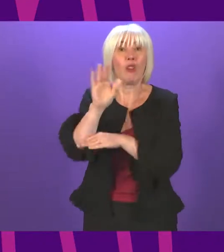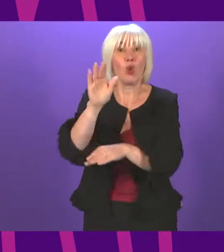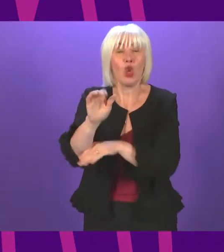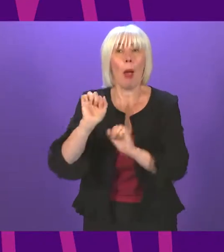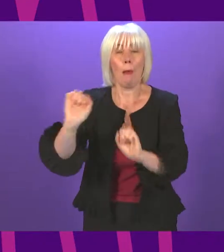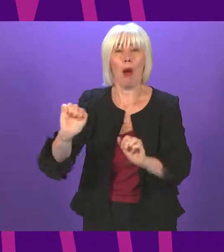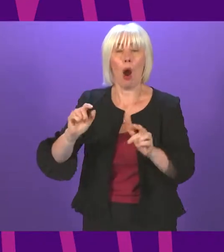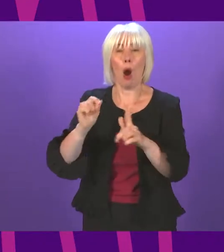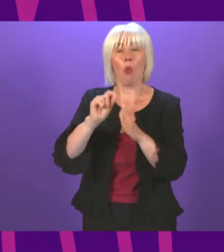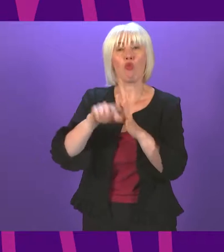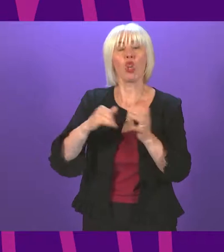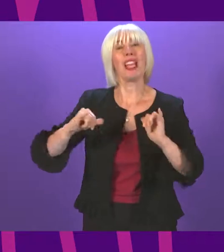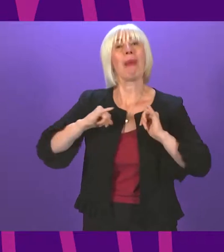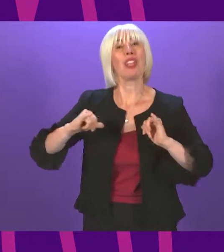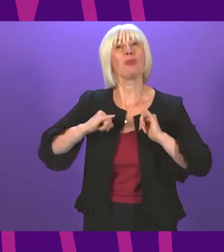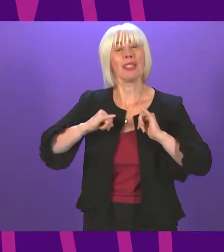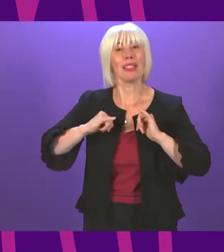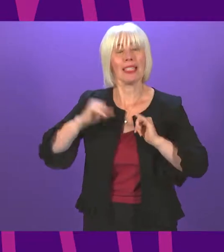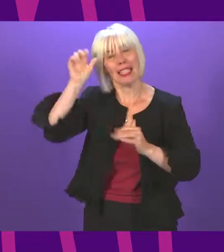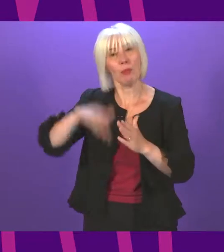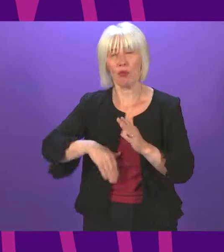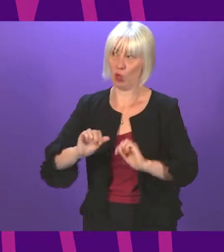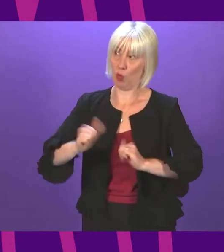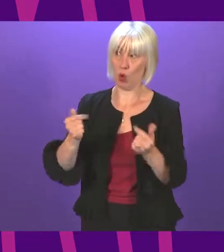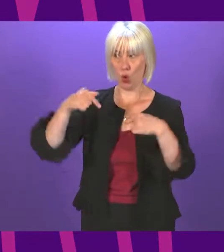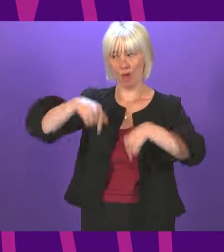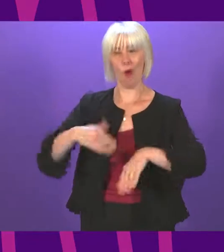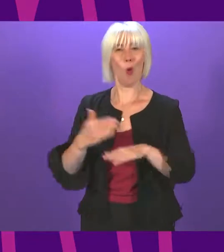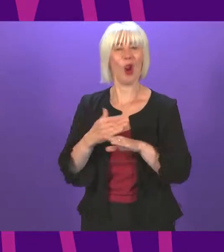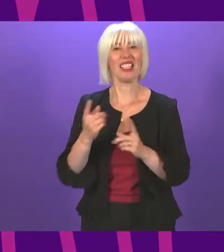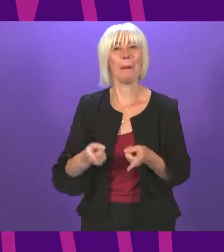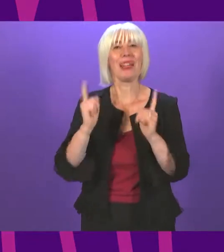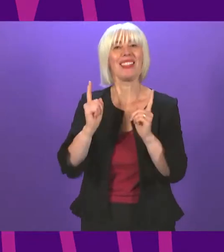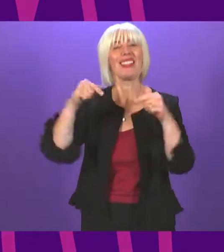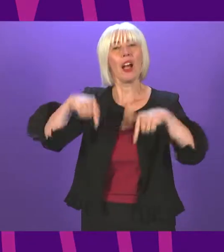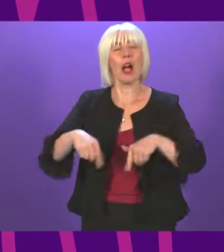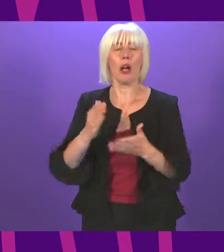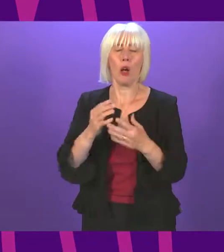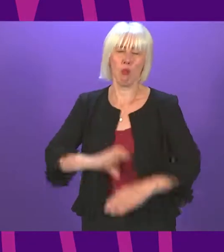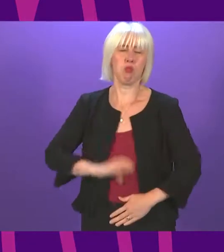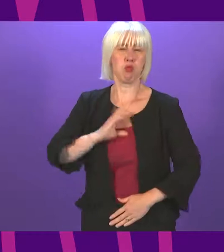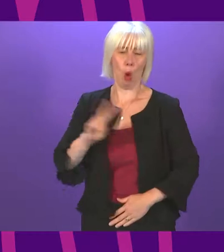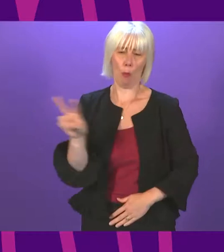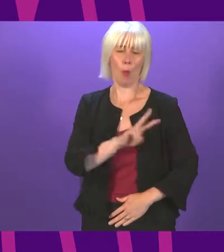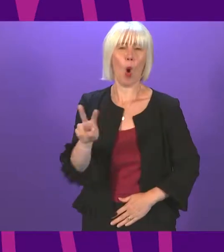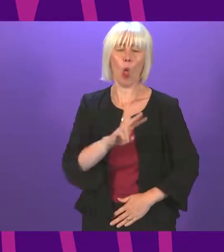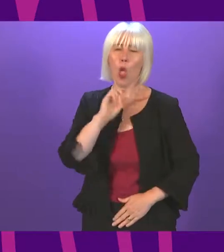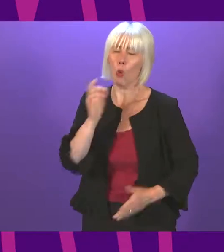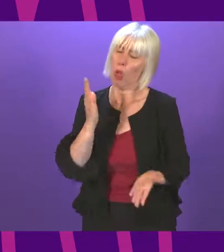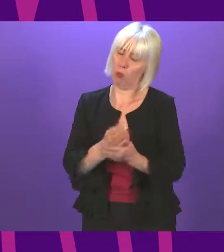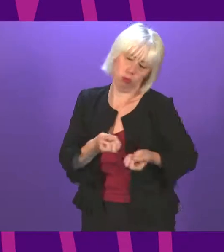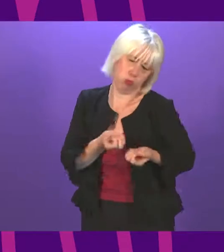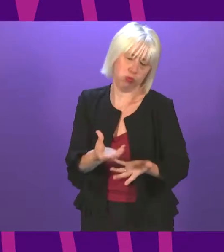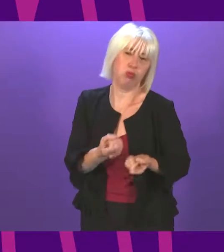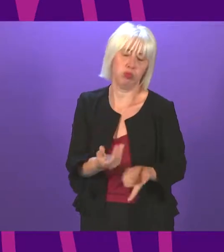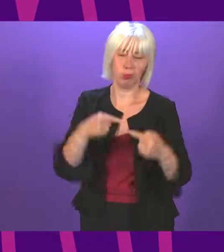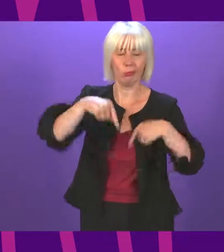also serve her in good stead in ministerial office. I have complete confidence that both new ministers will make an excellent contribution to